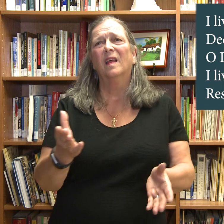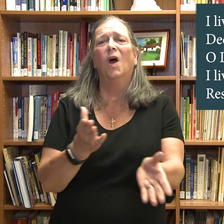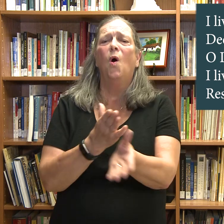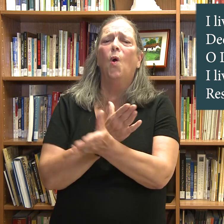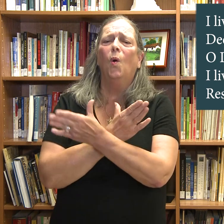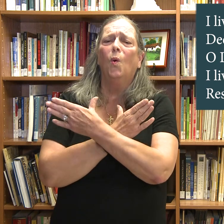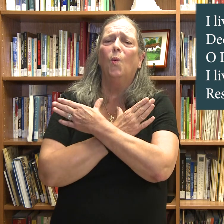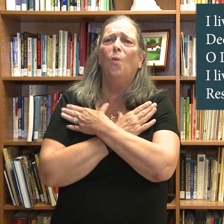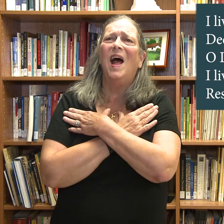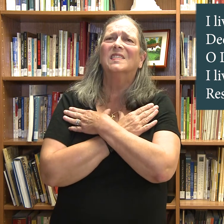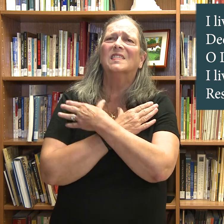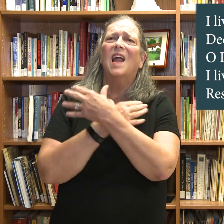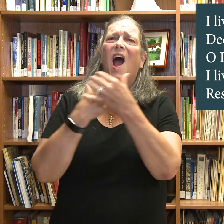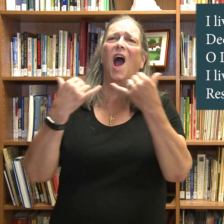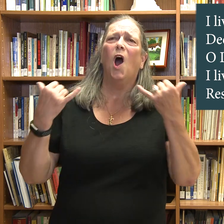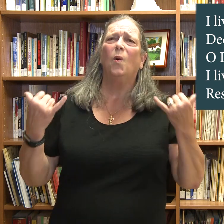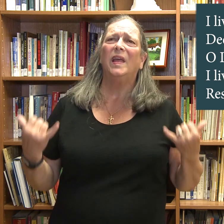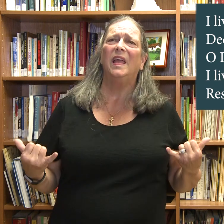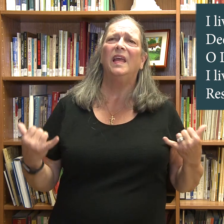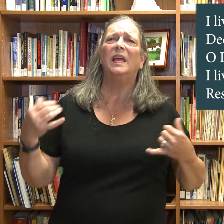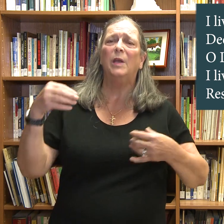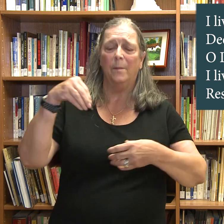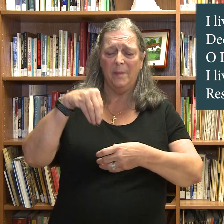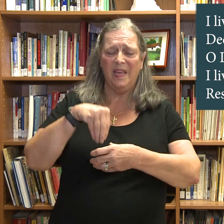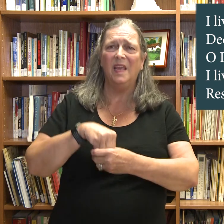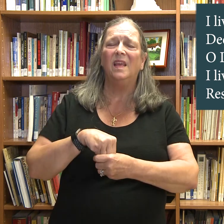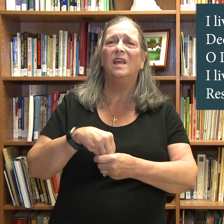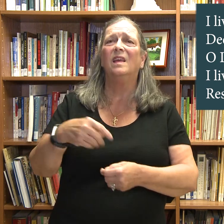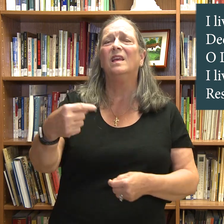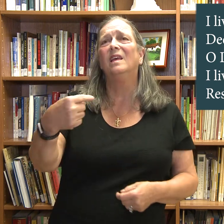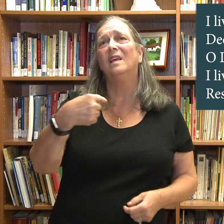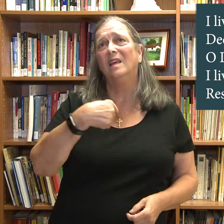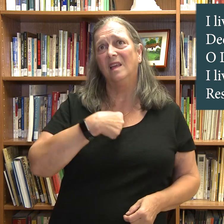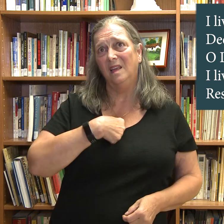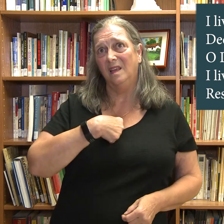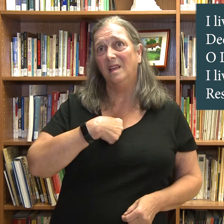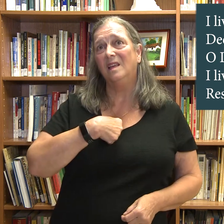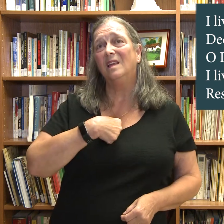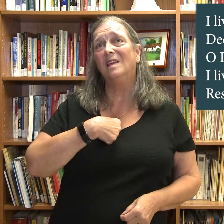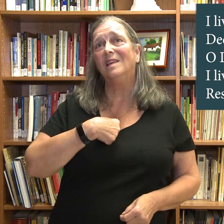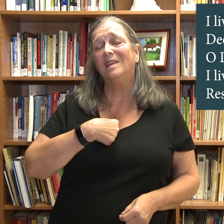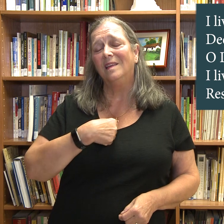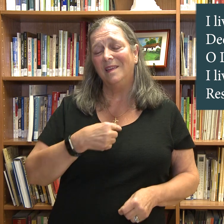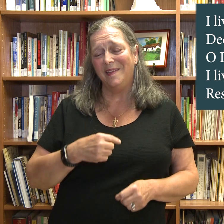Rest now in me I ah ah